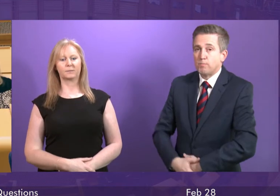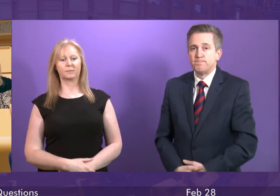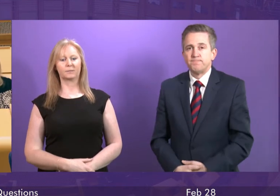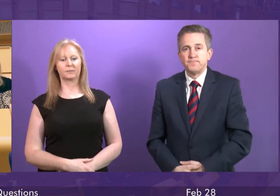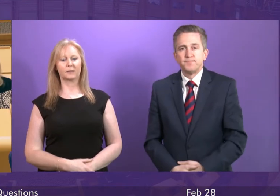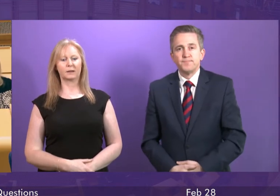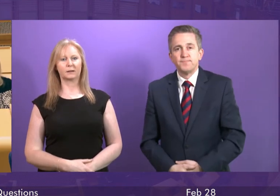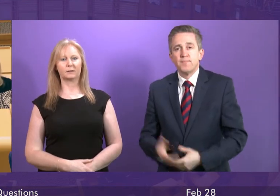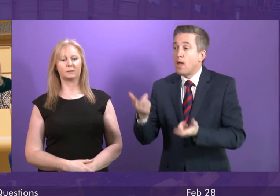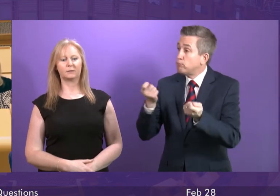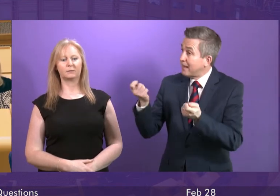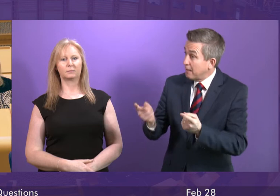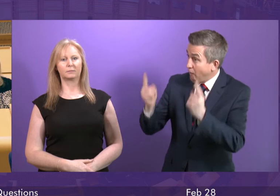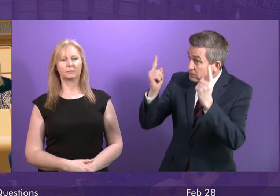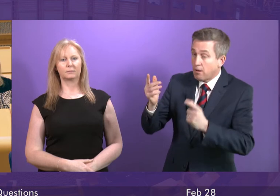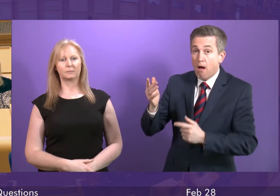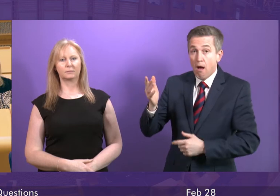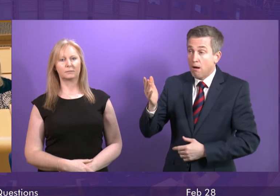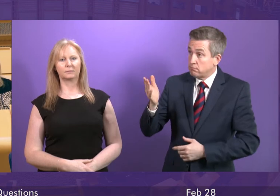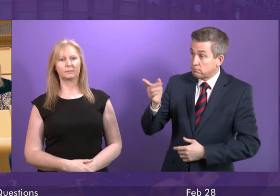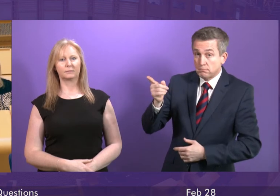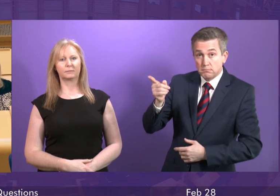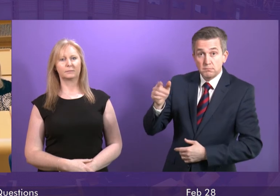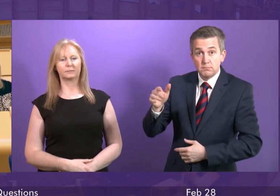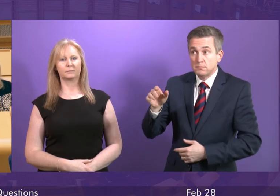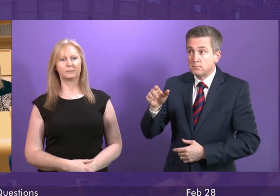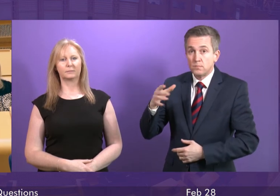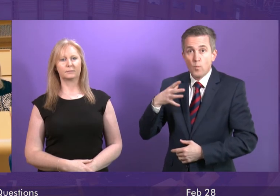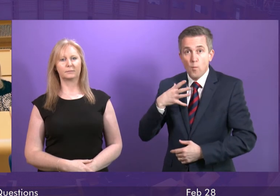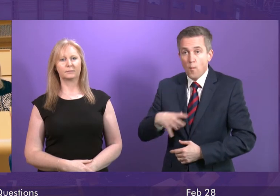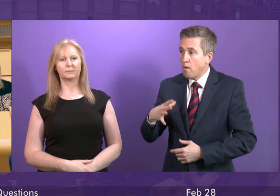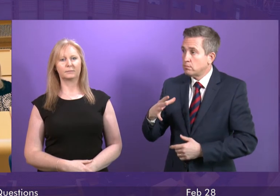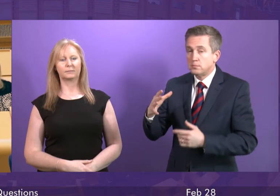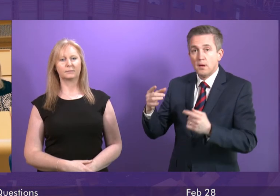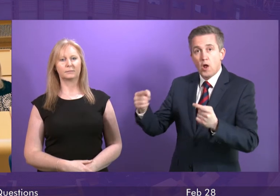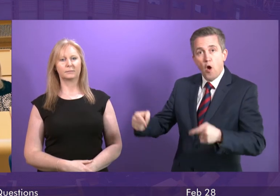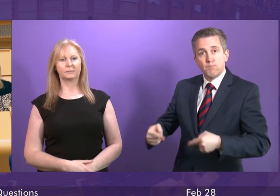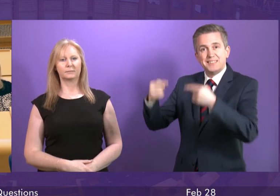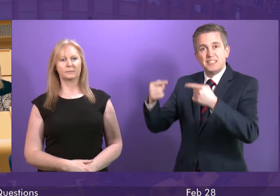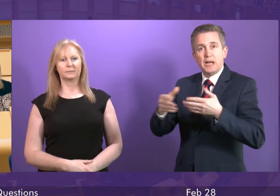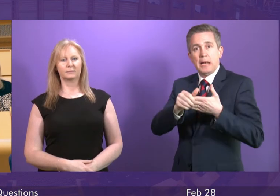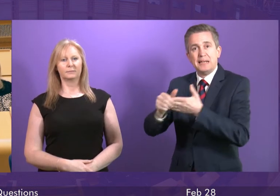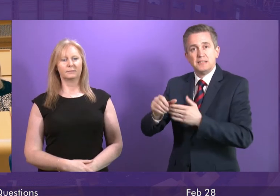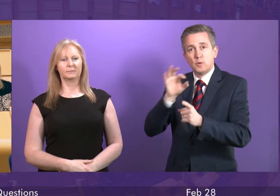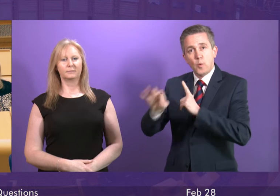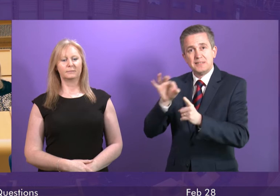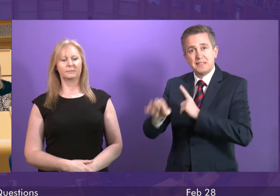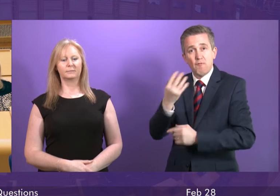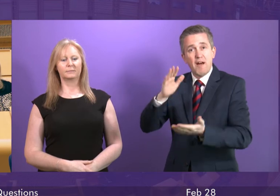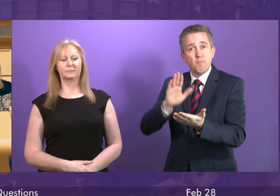Presiding Officer, if you're very keen to establish an opposition leader's question time each week for 45 minutes, then I'm very